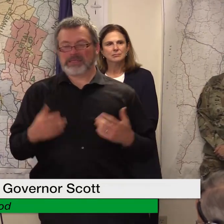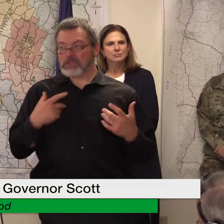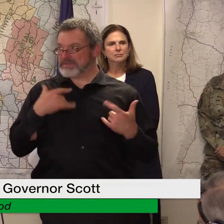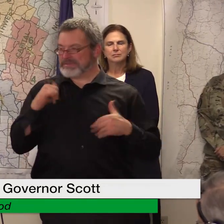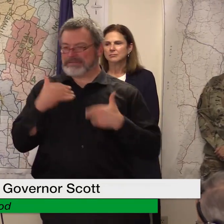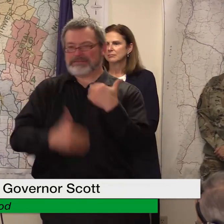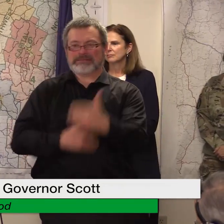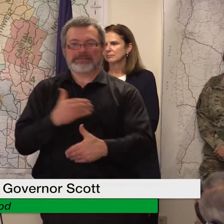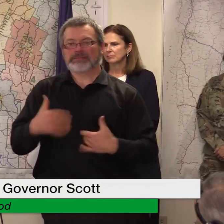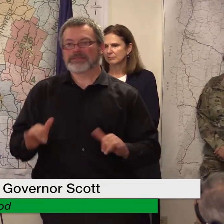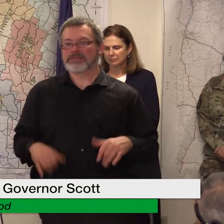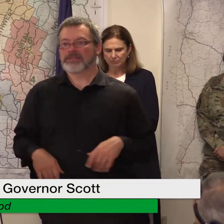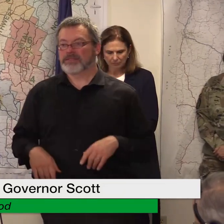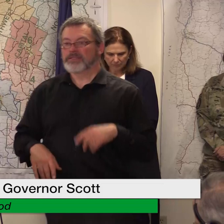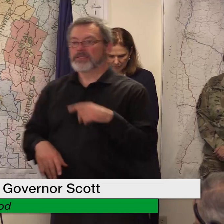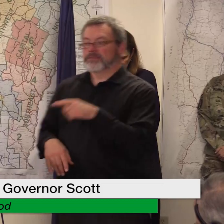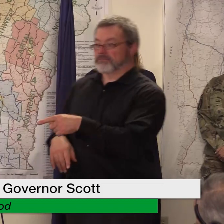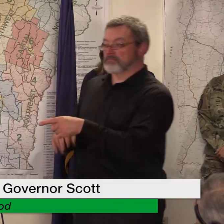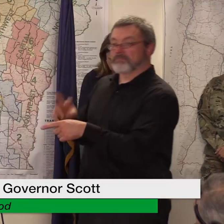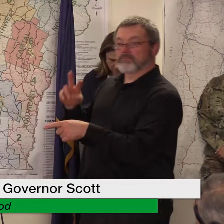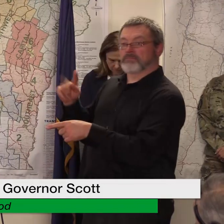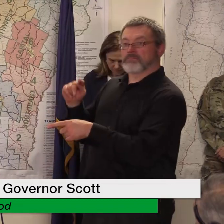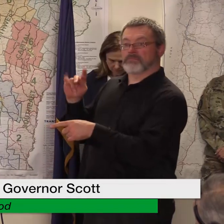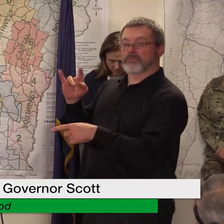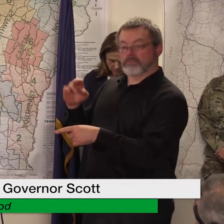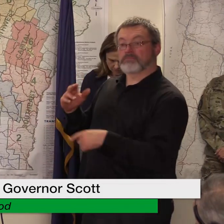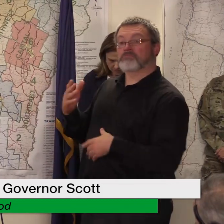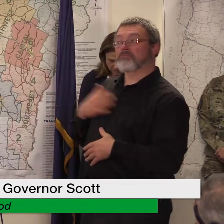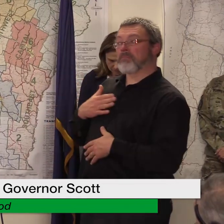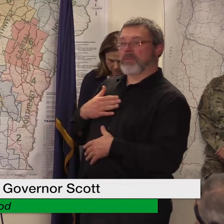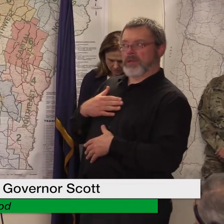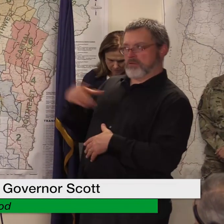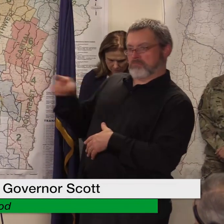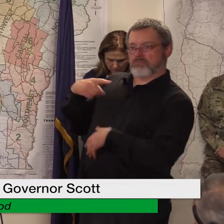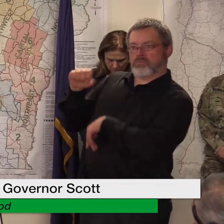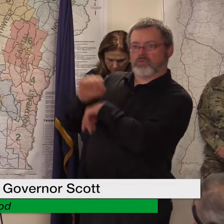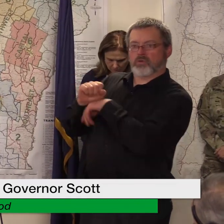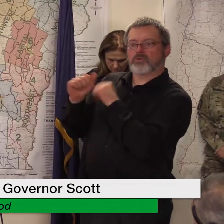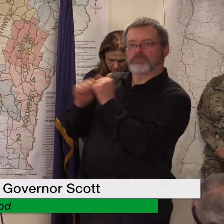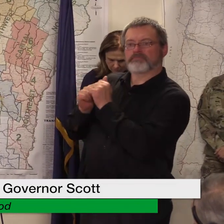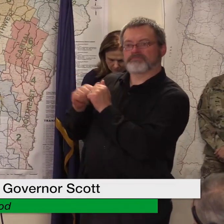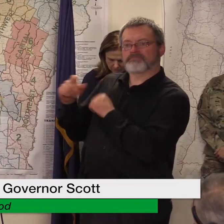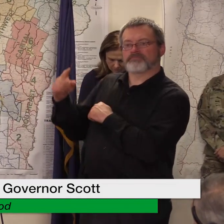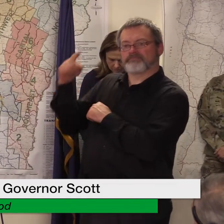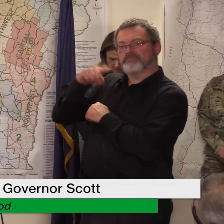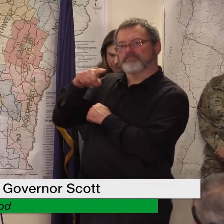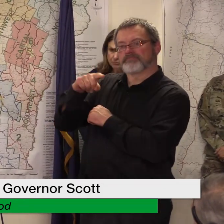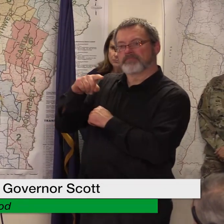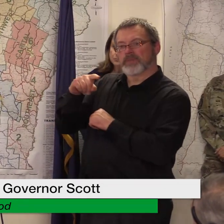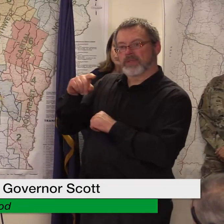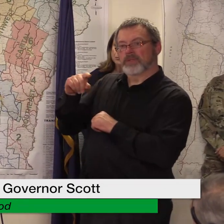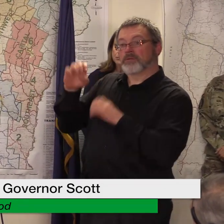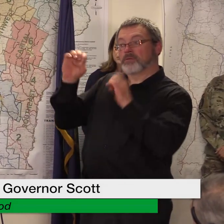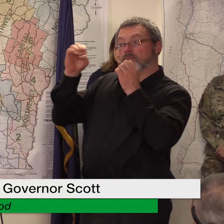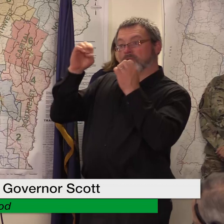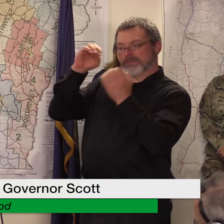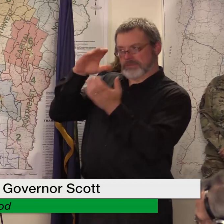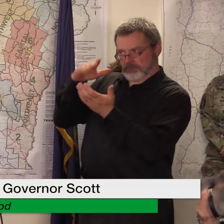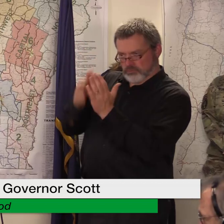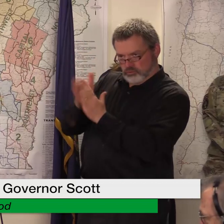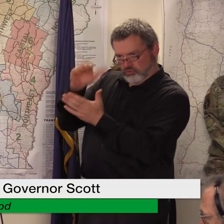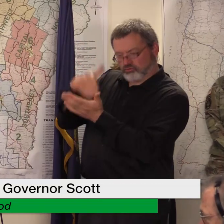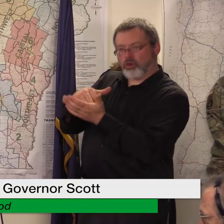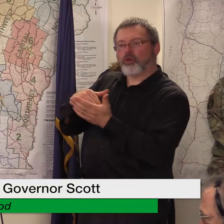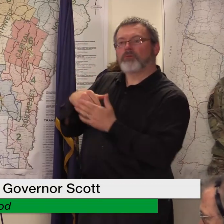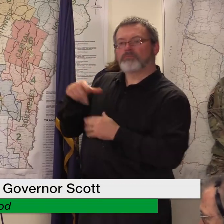um my colleague lola talked to was the emergency operations center yesterday i'm admittedly not an expert